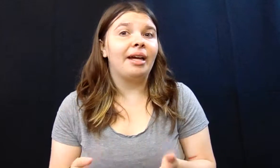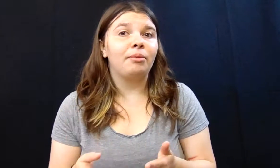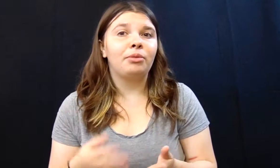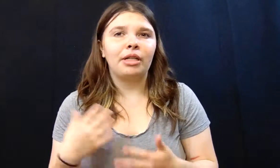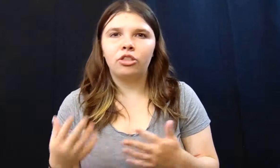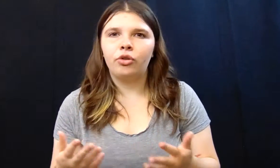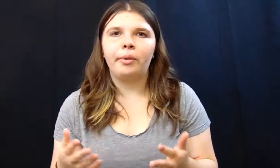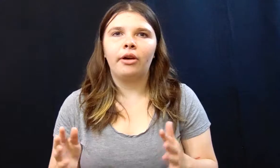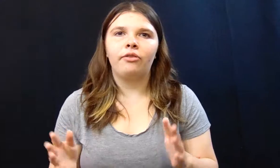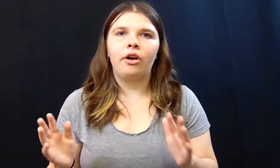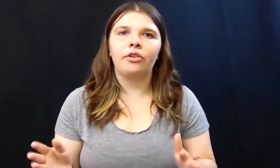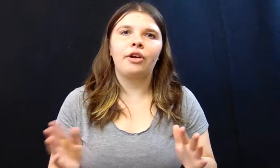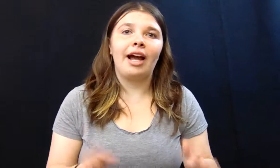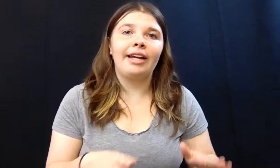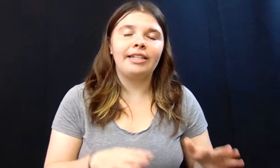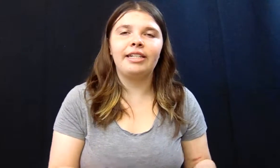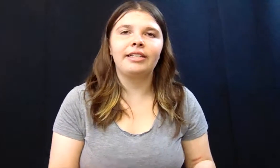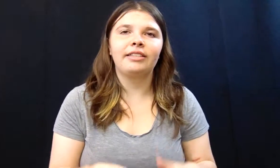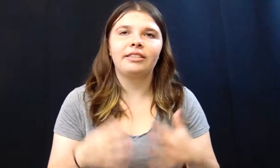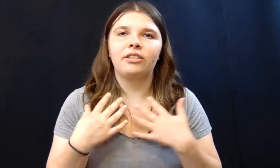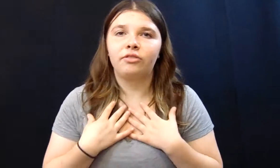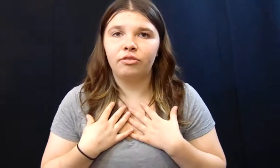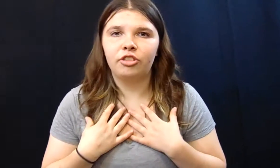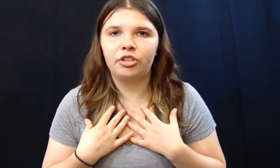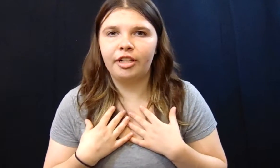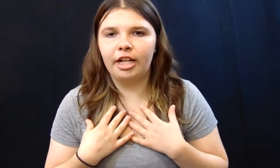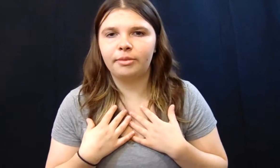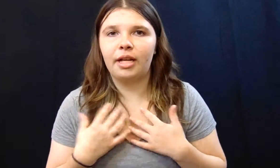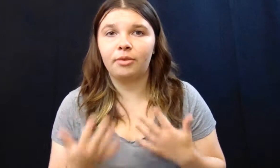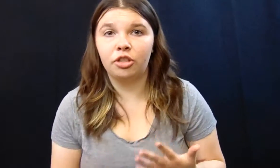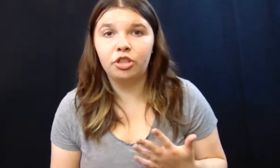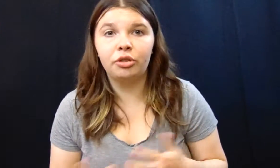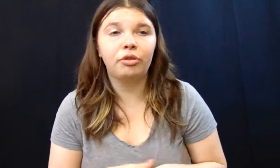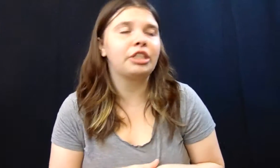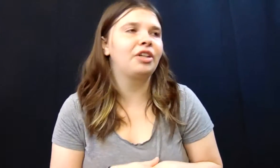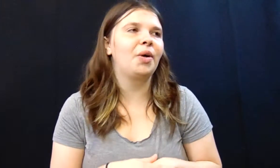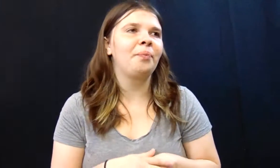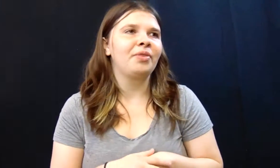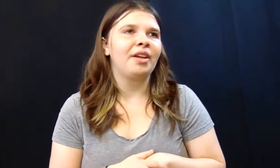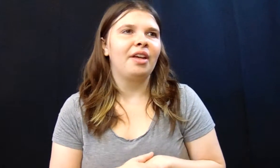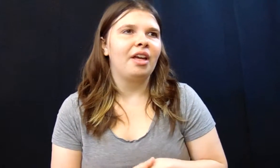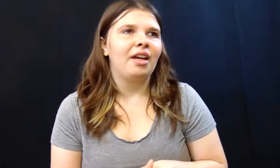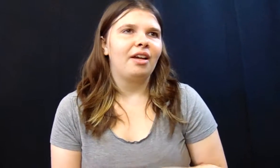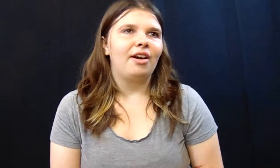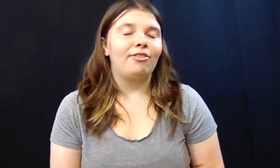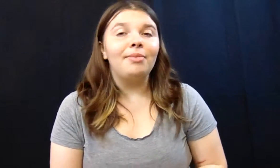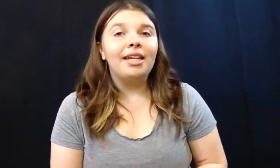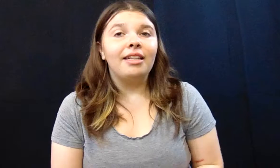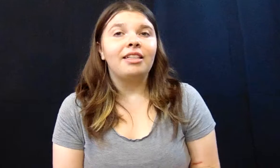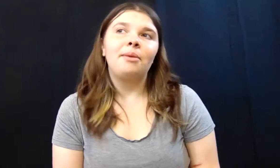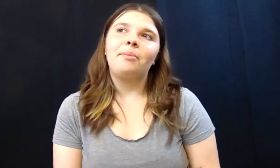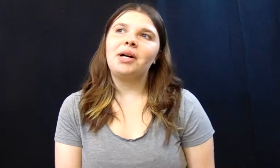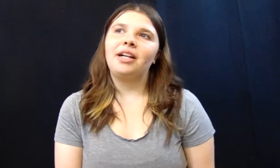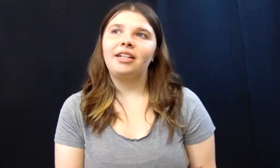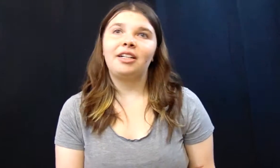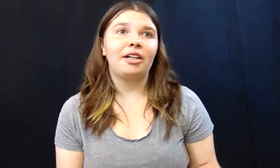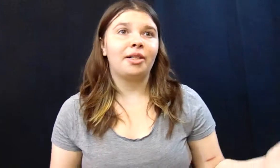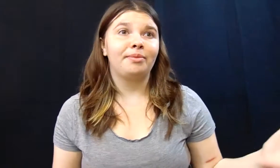am brainstorming of other ideas of story times that I'm going to do so of me but um